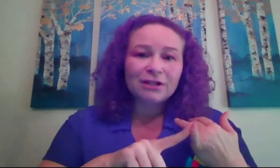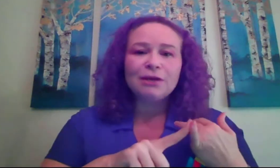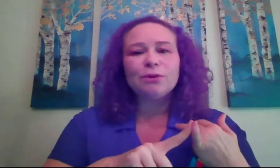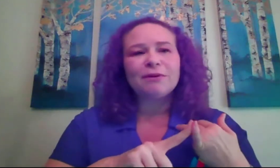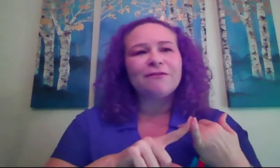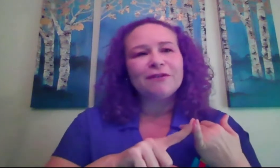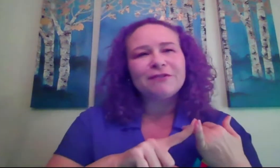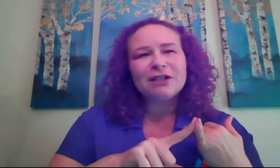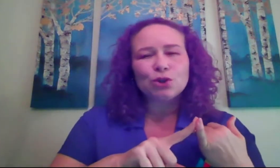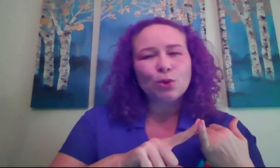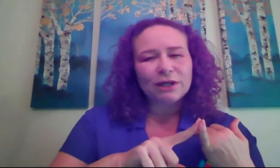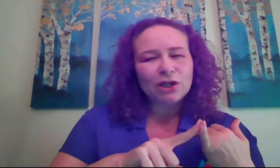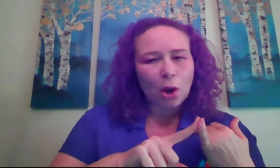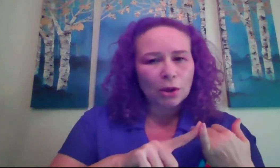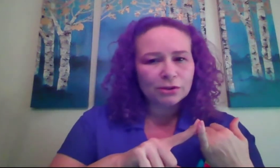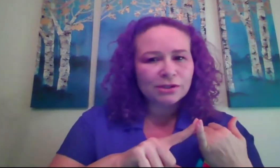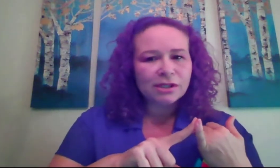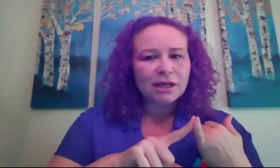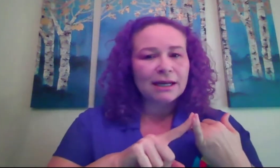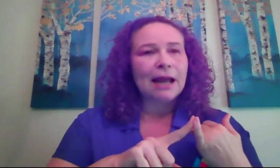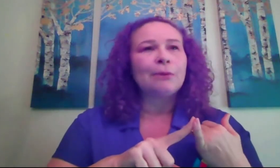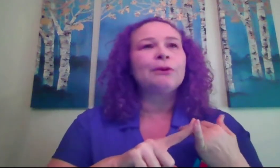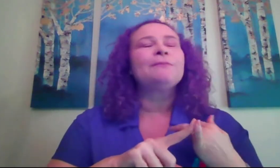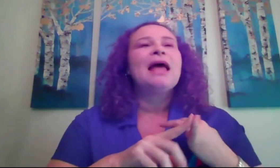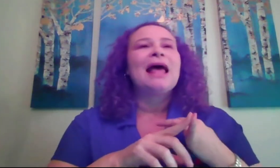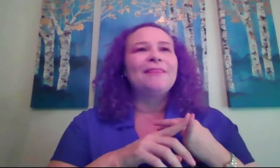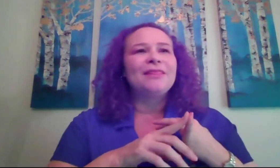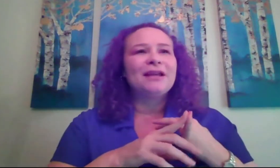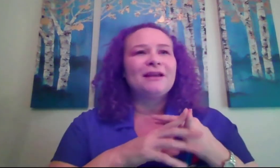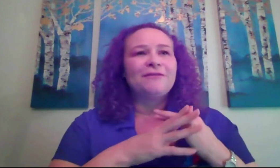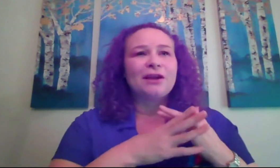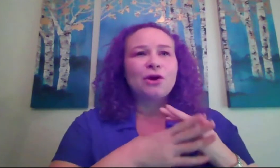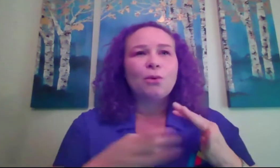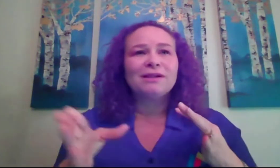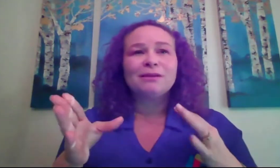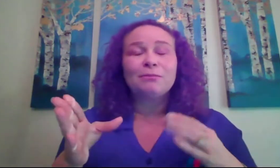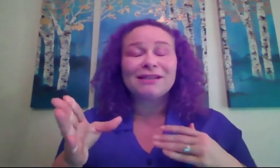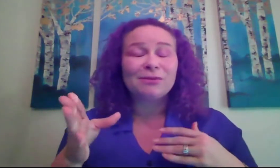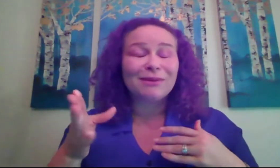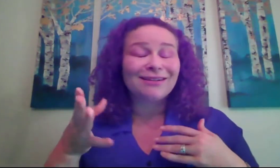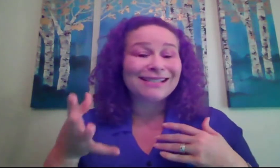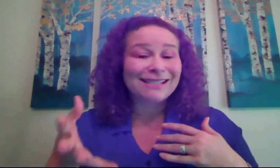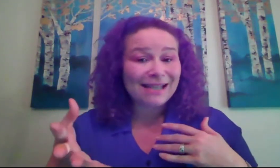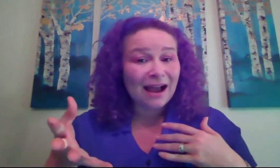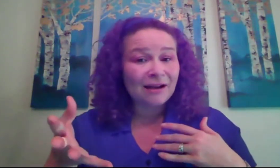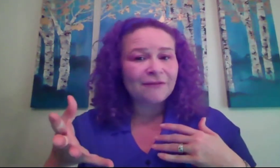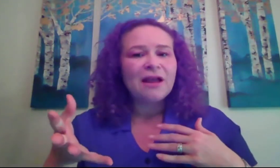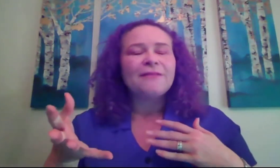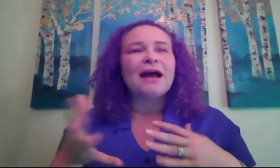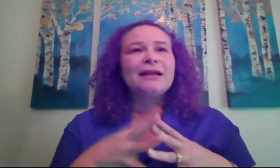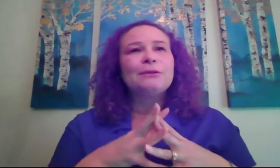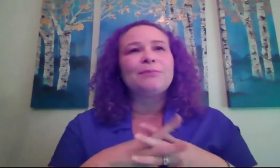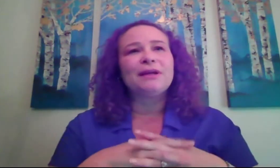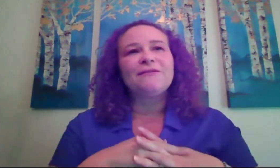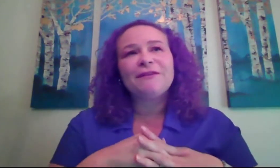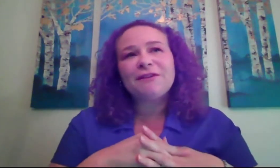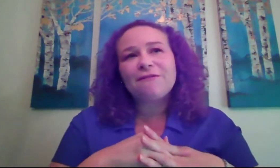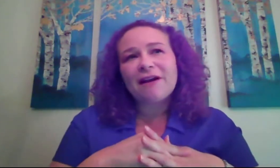would be $15 to $20 an hour. And then if they go on someplace to be on staff, that could be $55